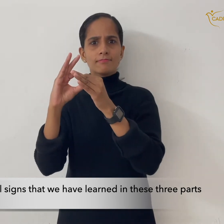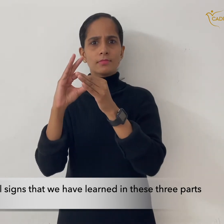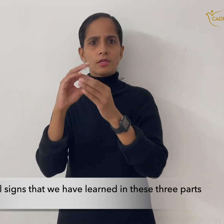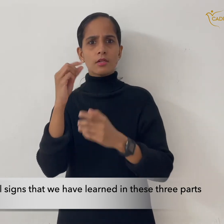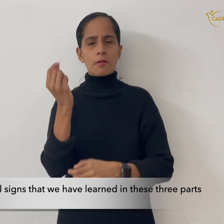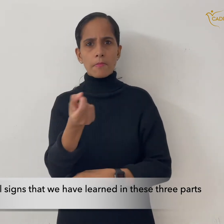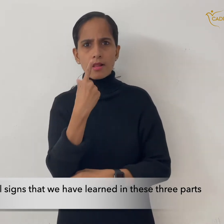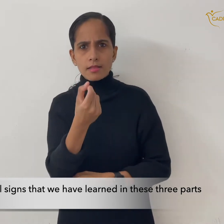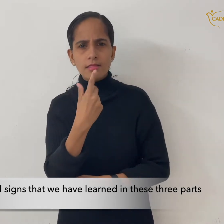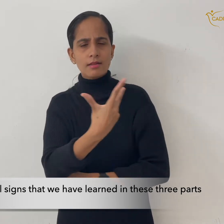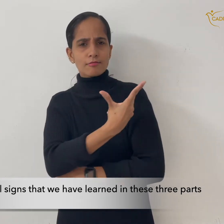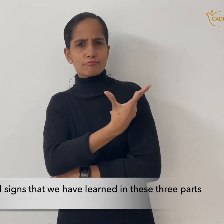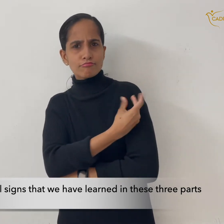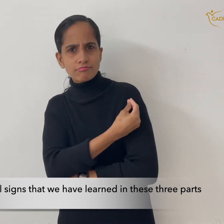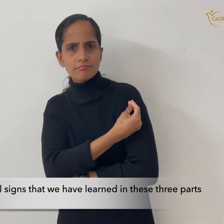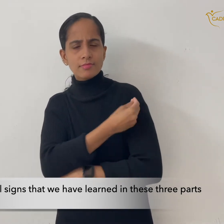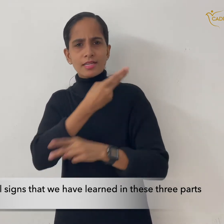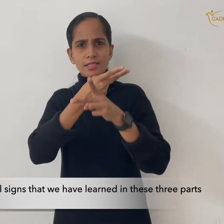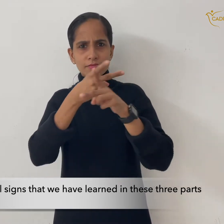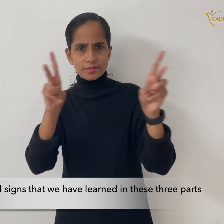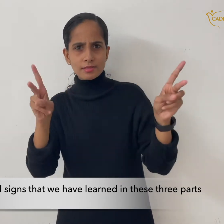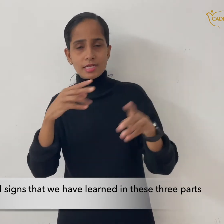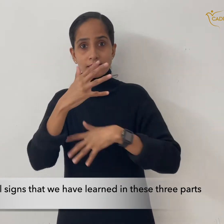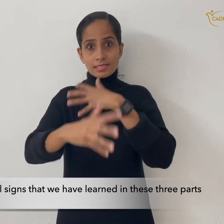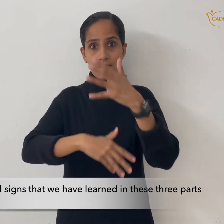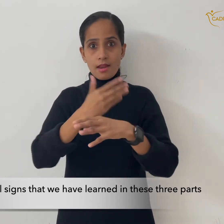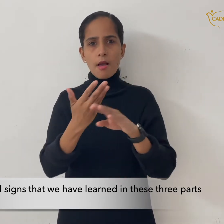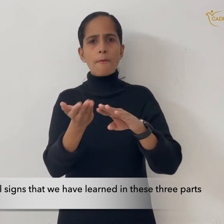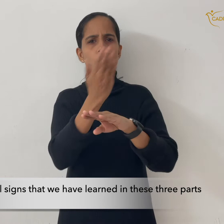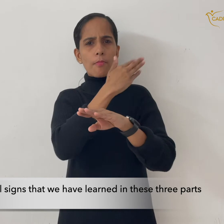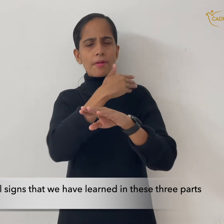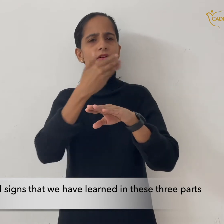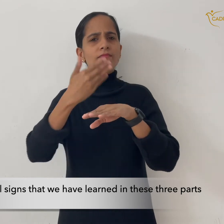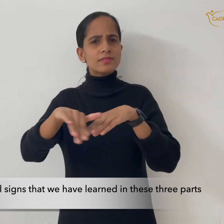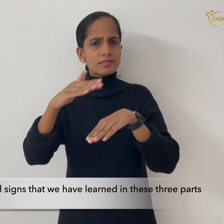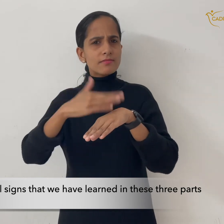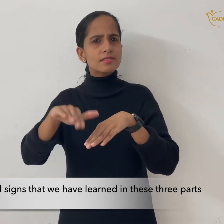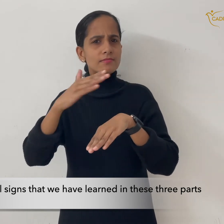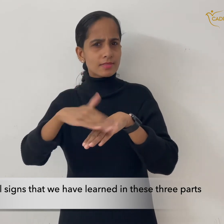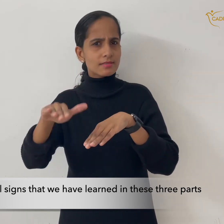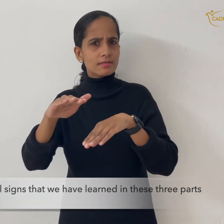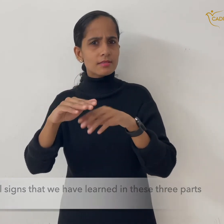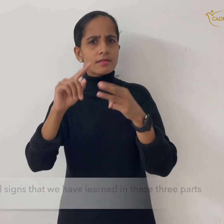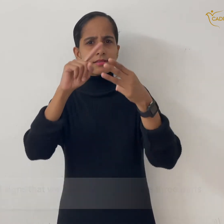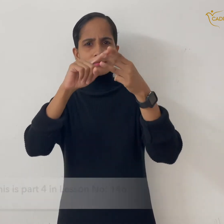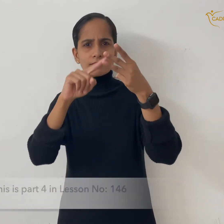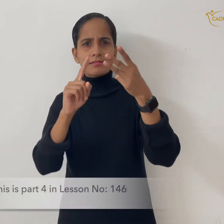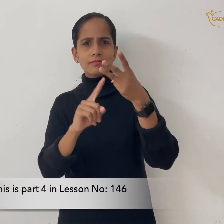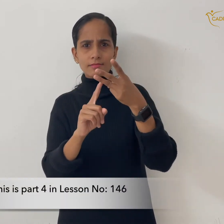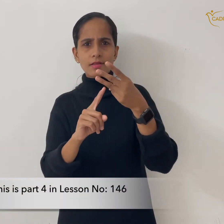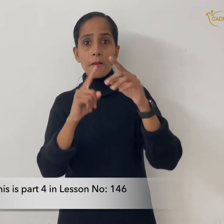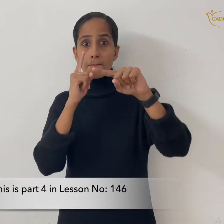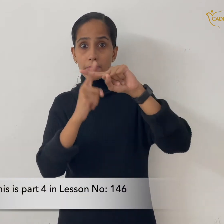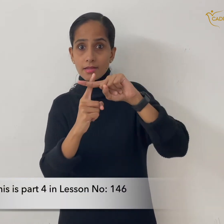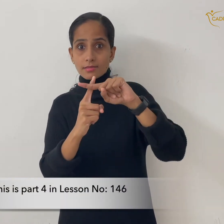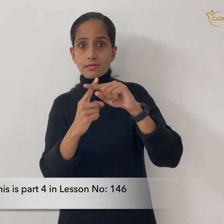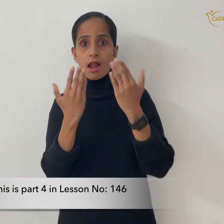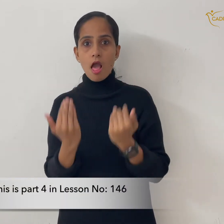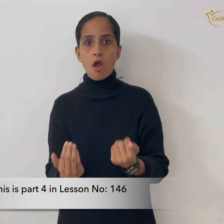rest probably and this is part 4